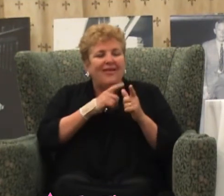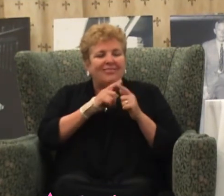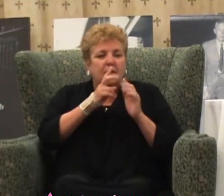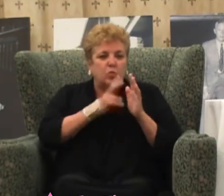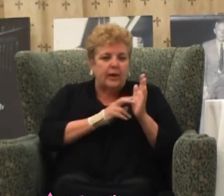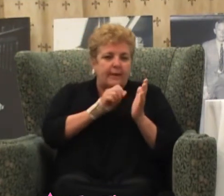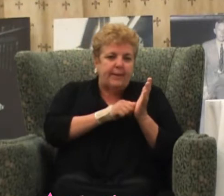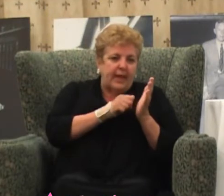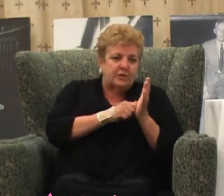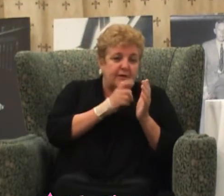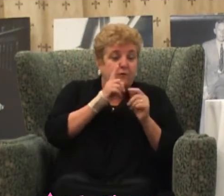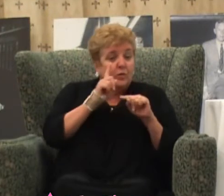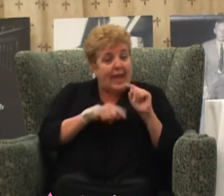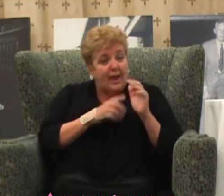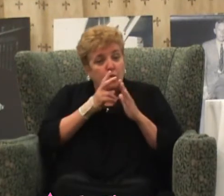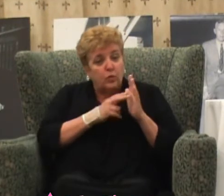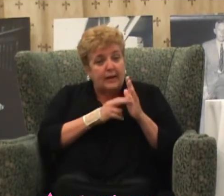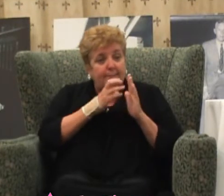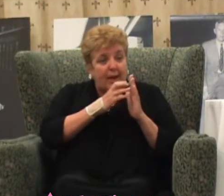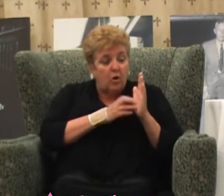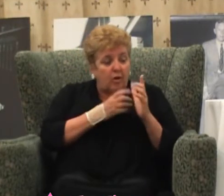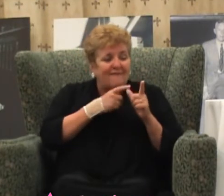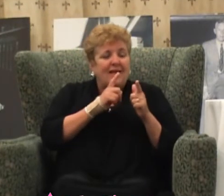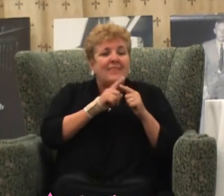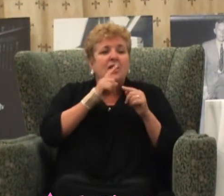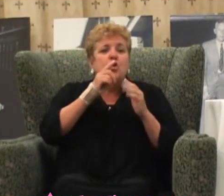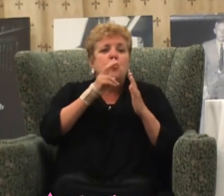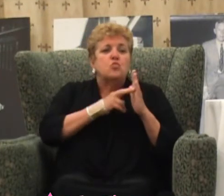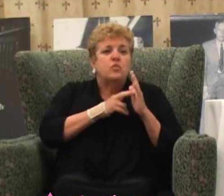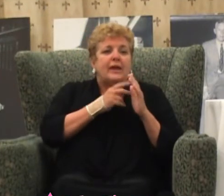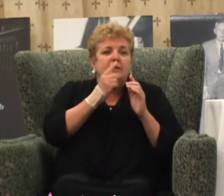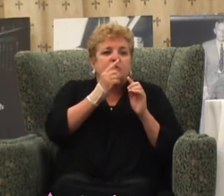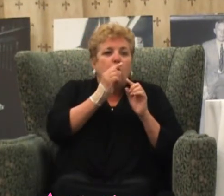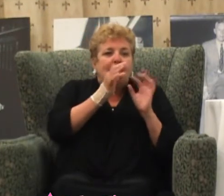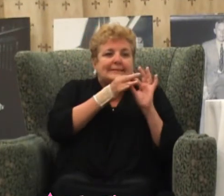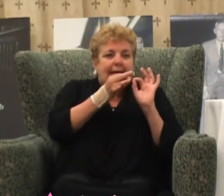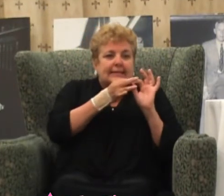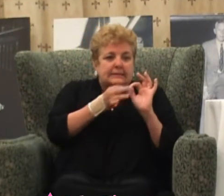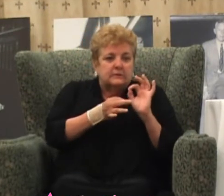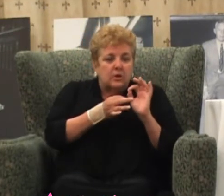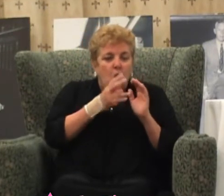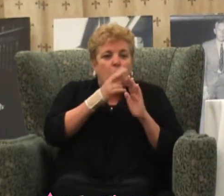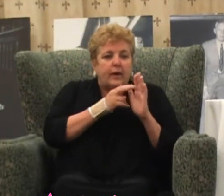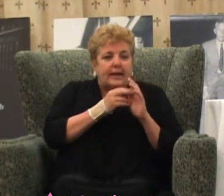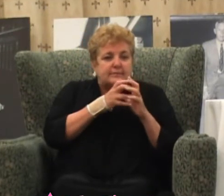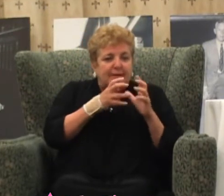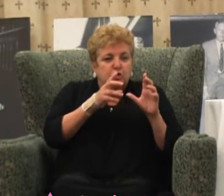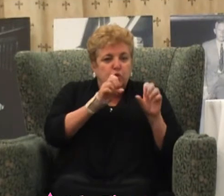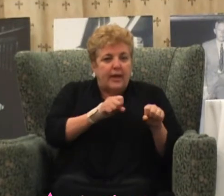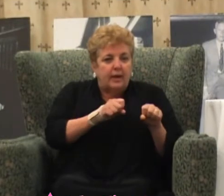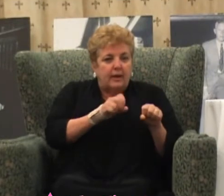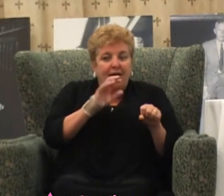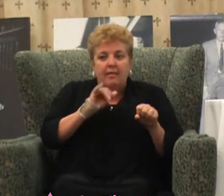read a paragraph, but read it every day. Until I tell you not to. That was 24 years ago. know.